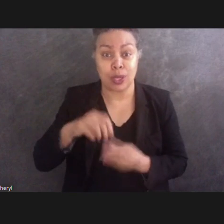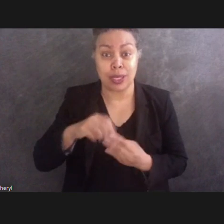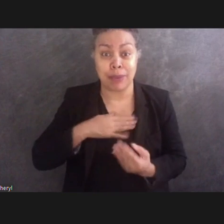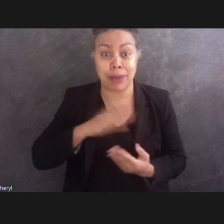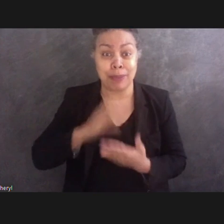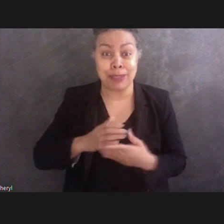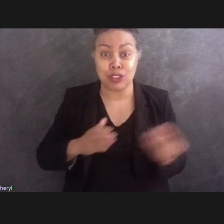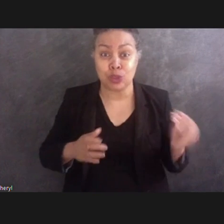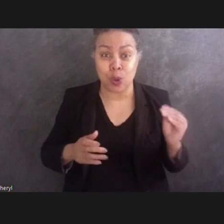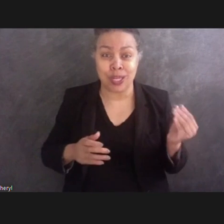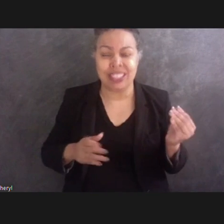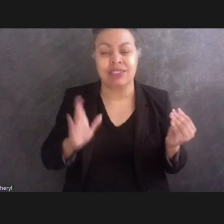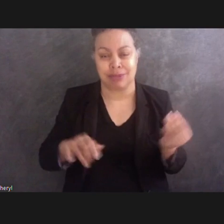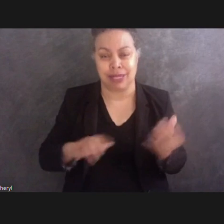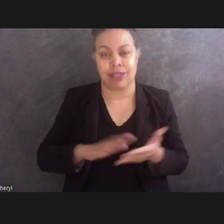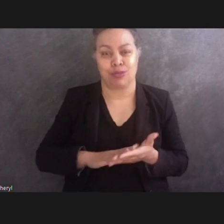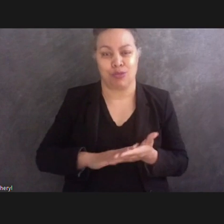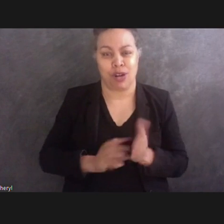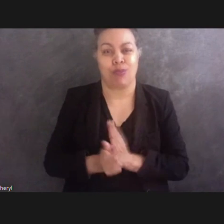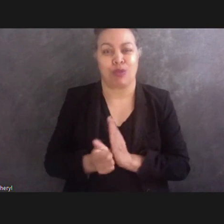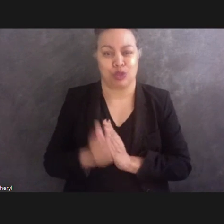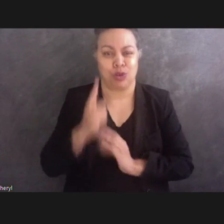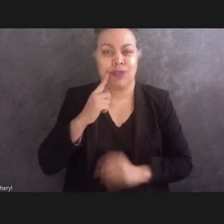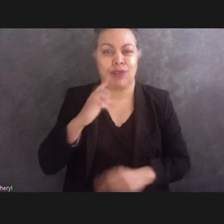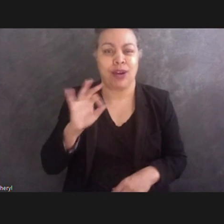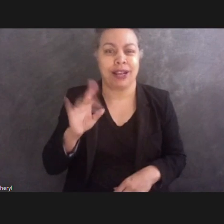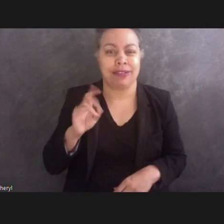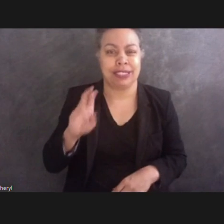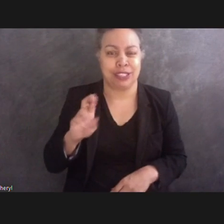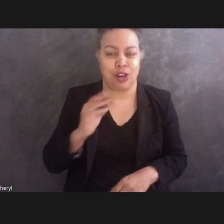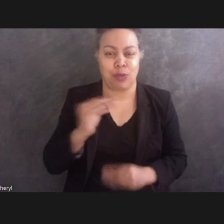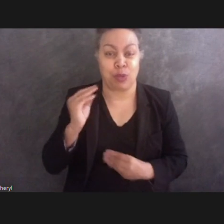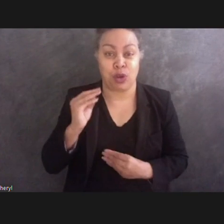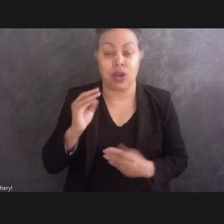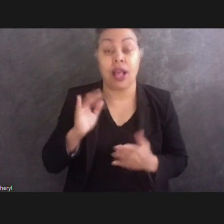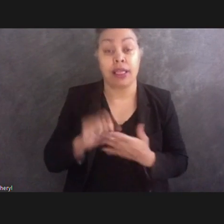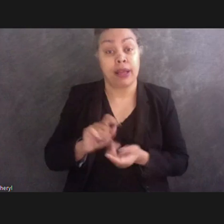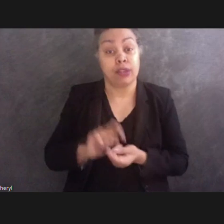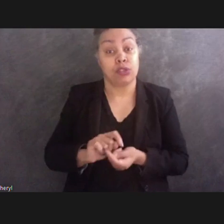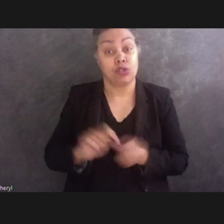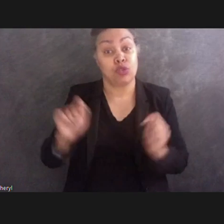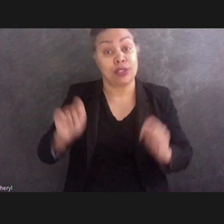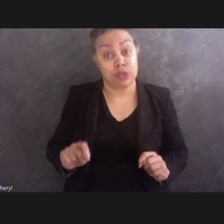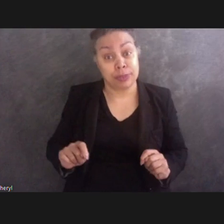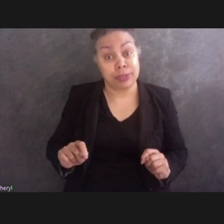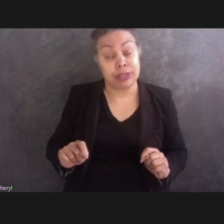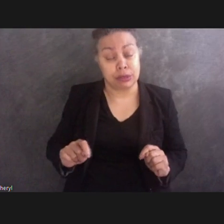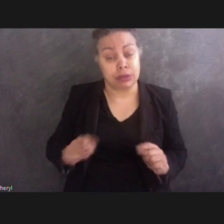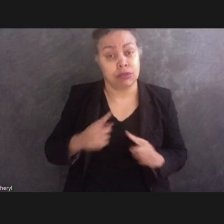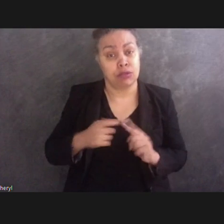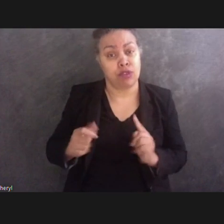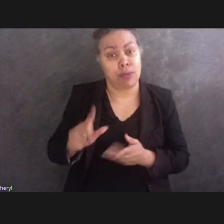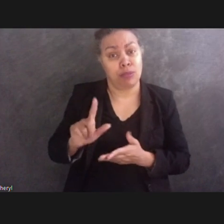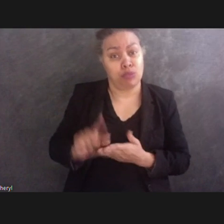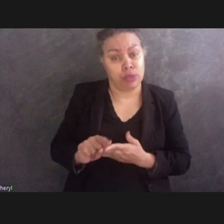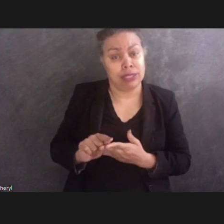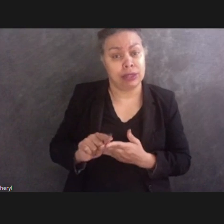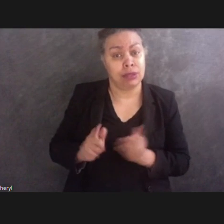FDR Memorial. It is a transcription of the print brochure discussing the statues and the memorial. I